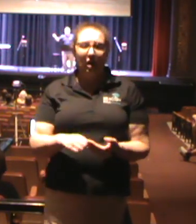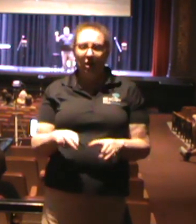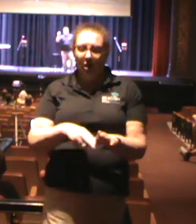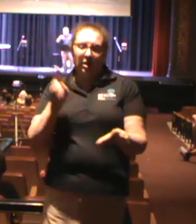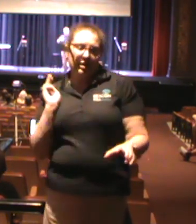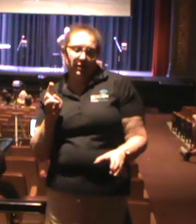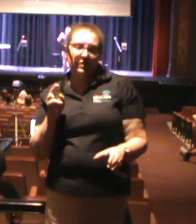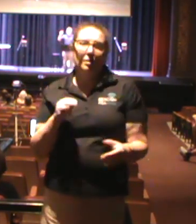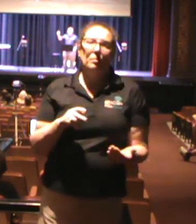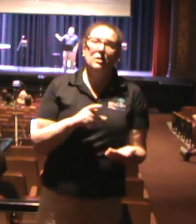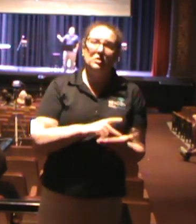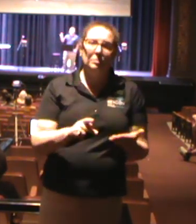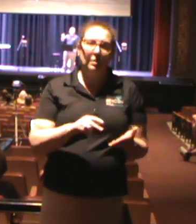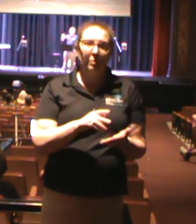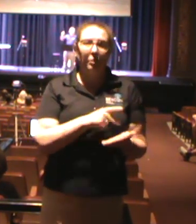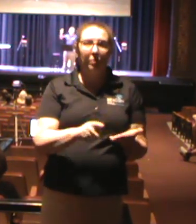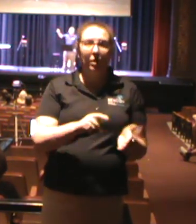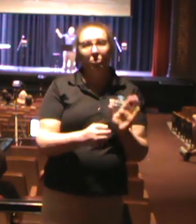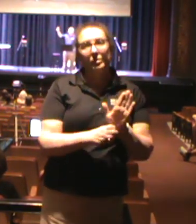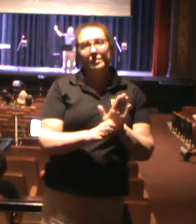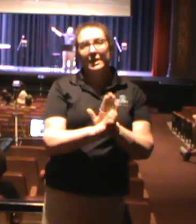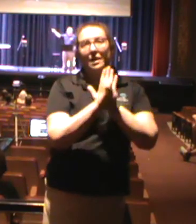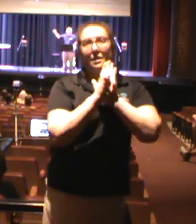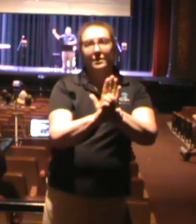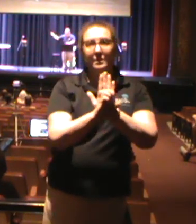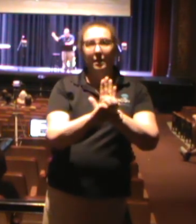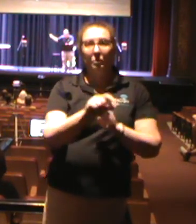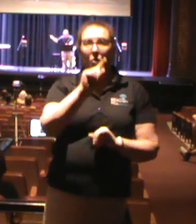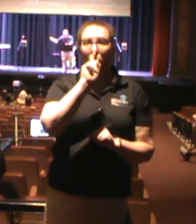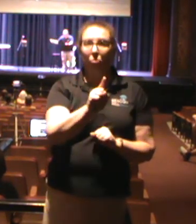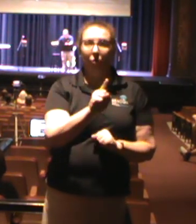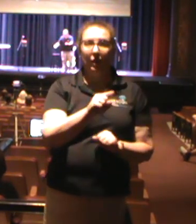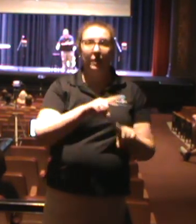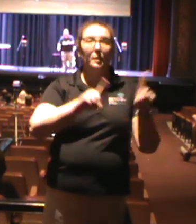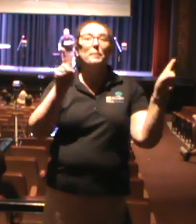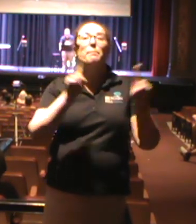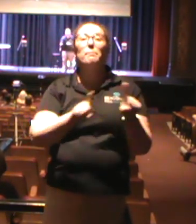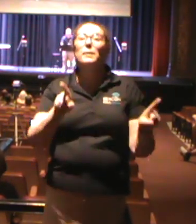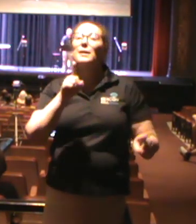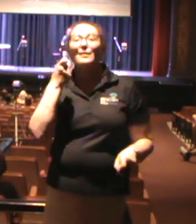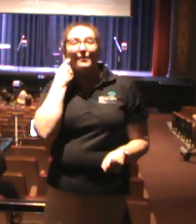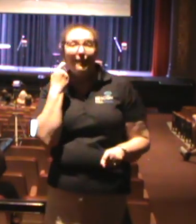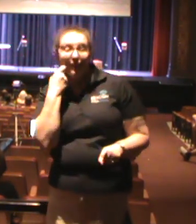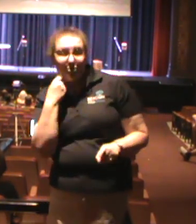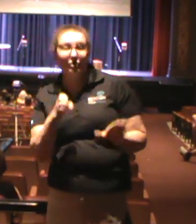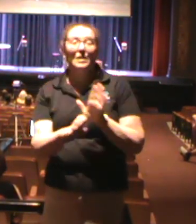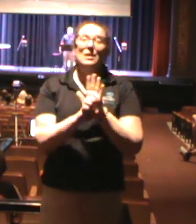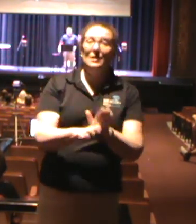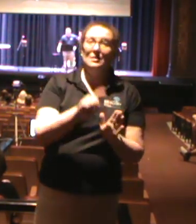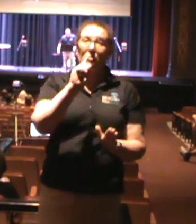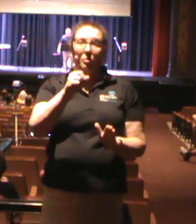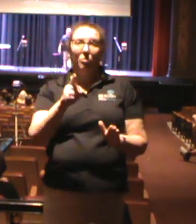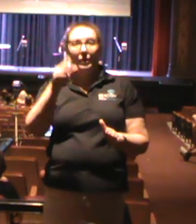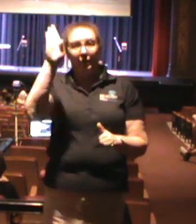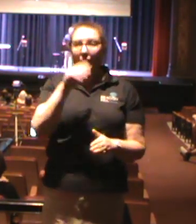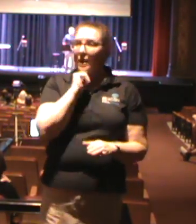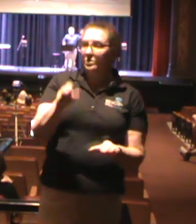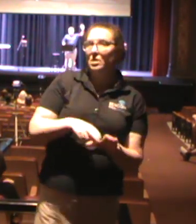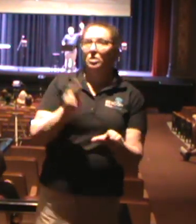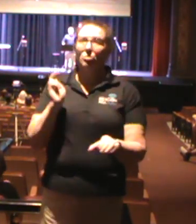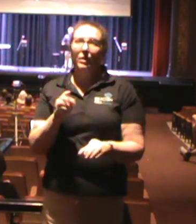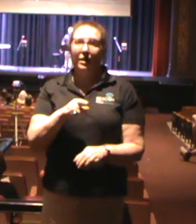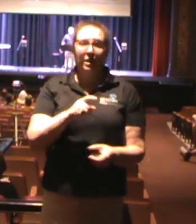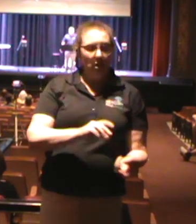example one. Yet, he is example one that God does not give up. He went from a terrorist to an evangelist,